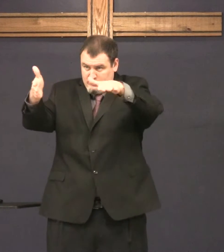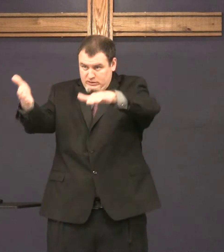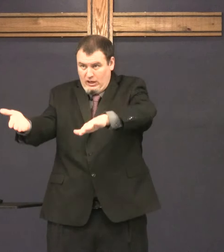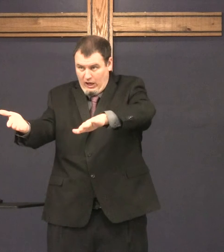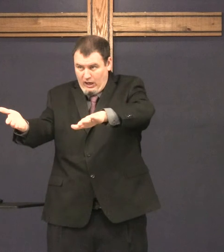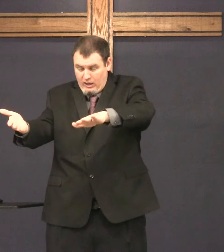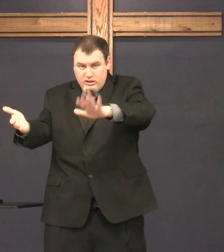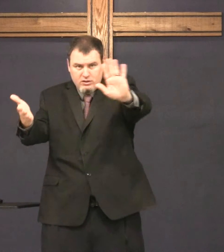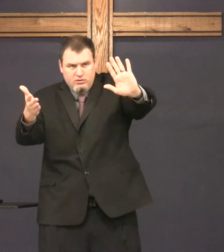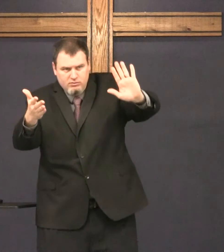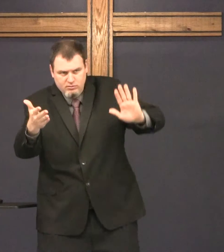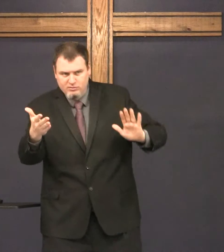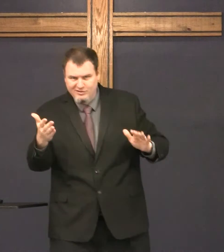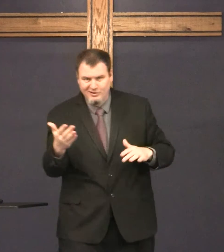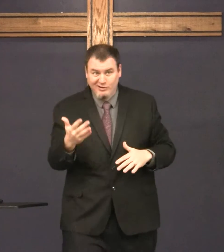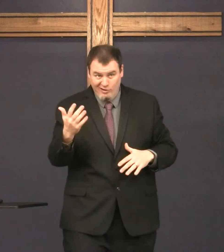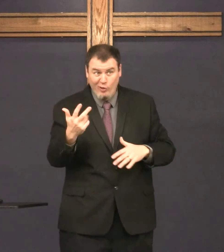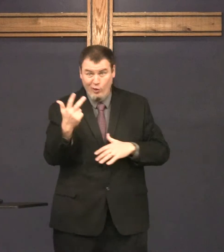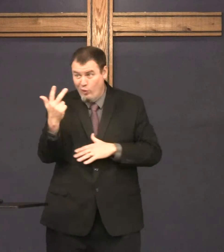And Jesus died now.